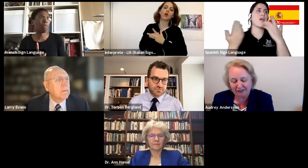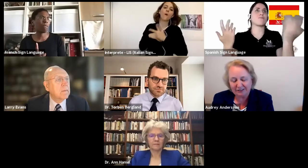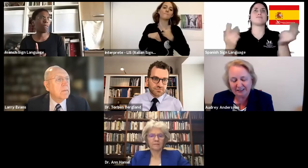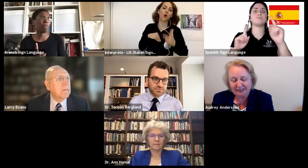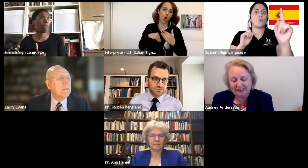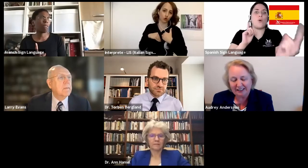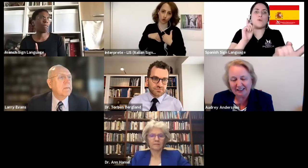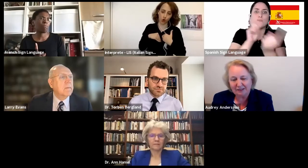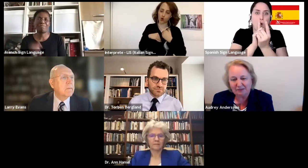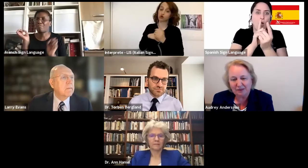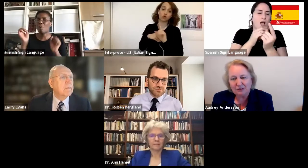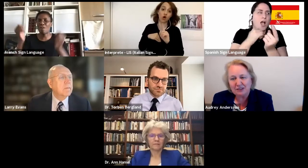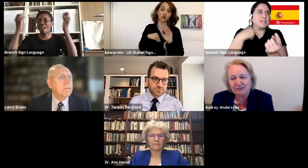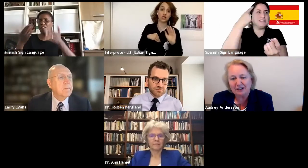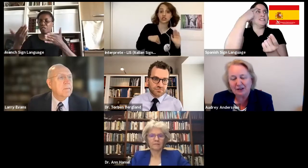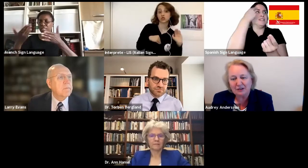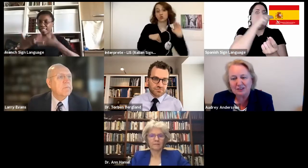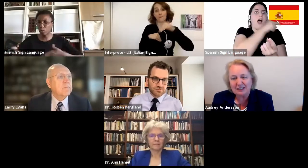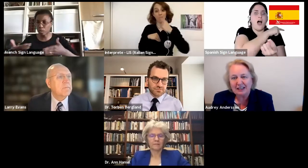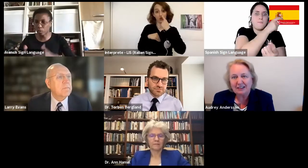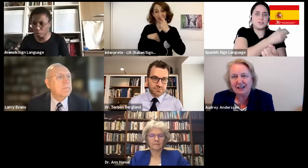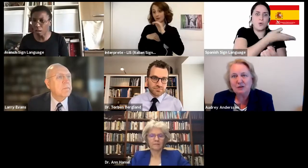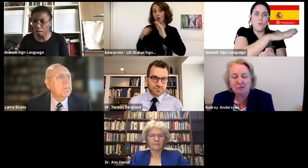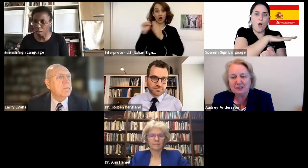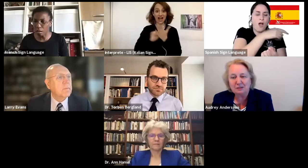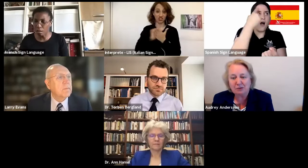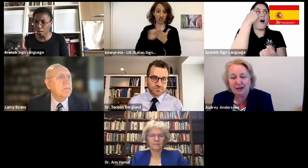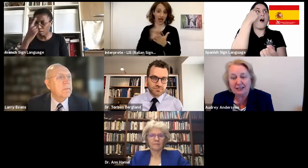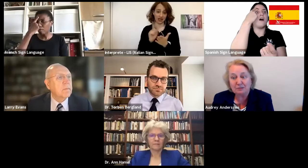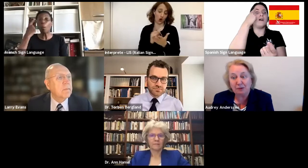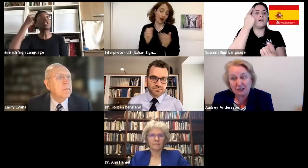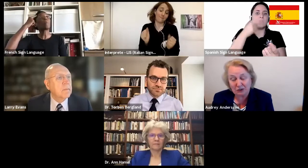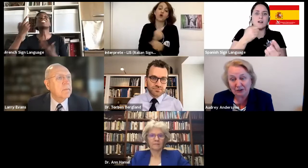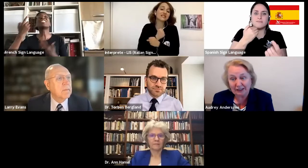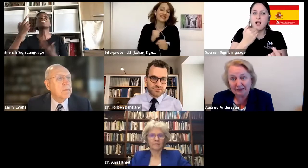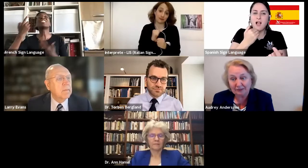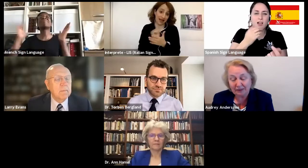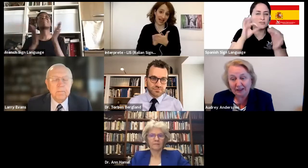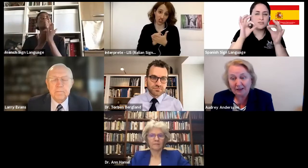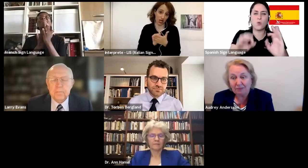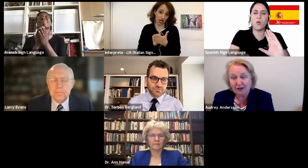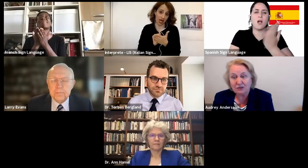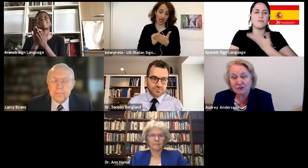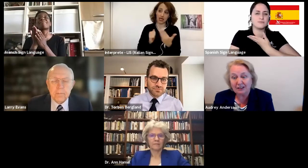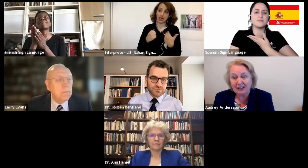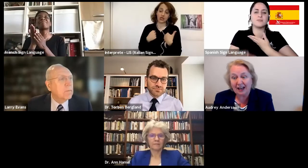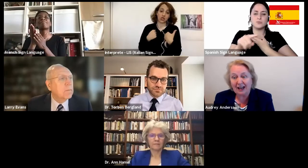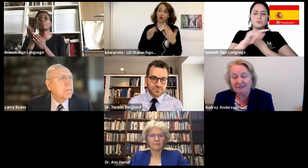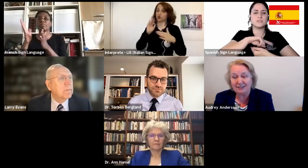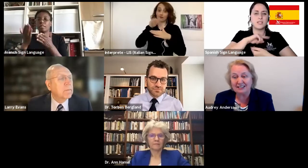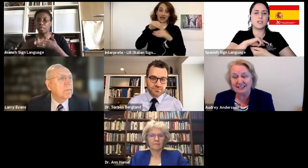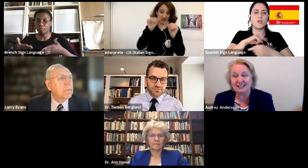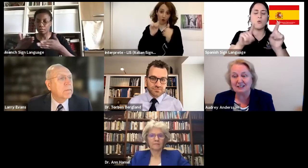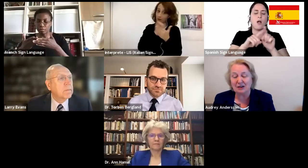after you've suffered a loss, then you can be surprised by joy. Because you can